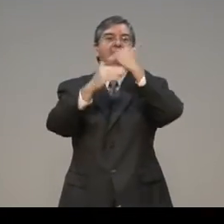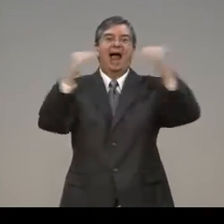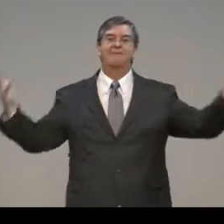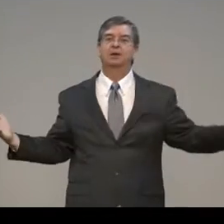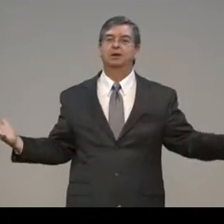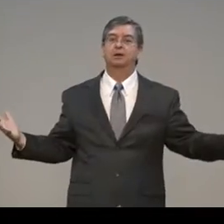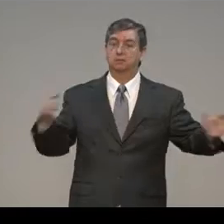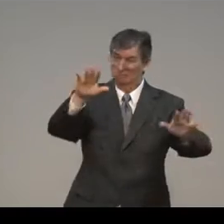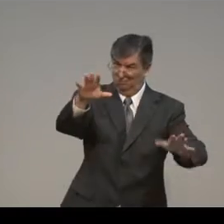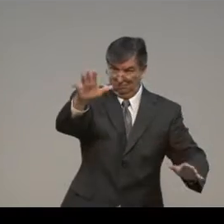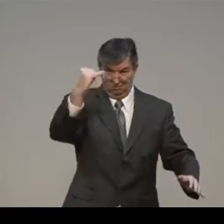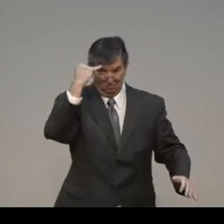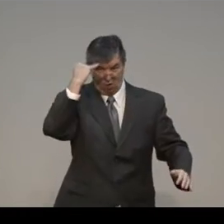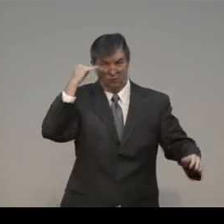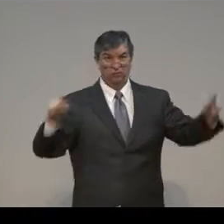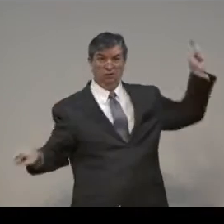God will reward you in heaven.